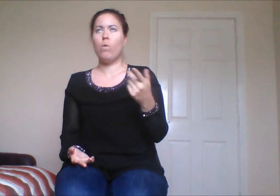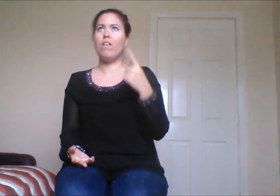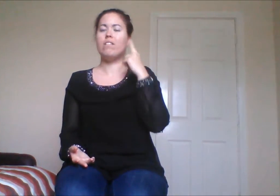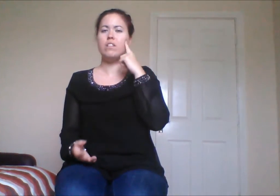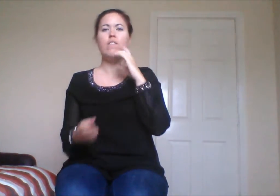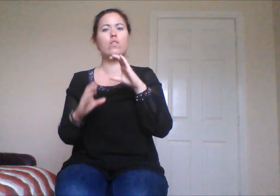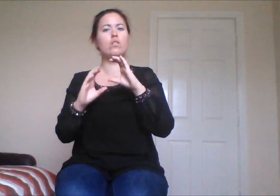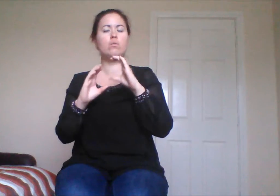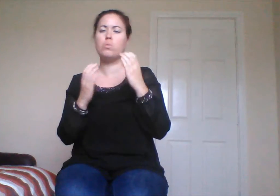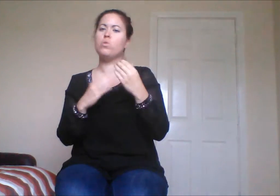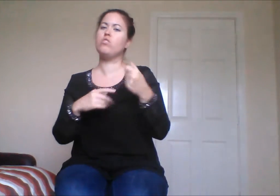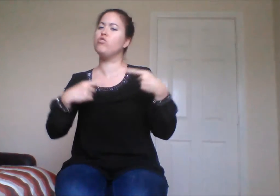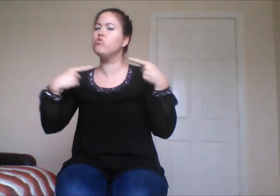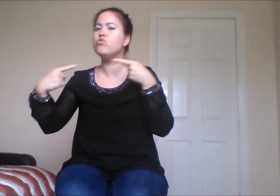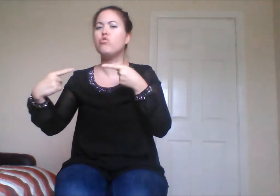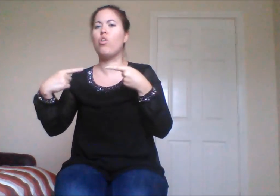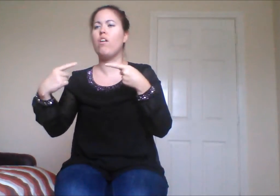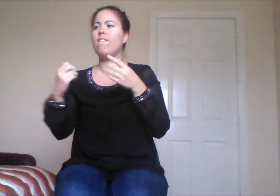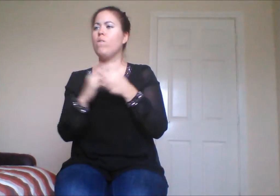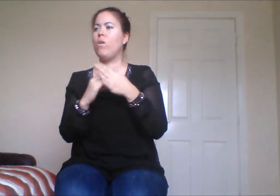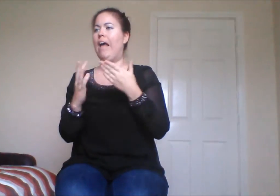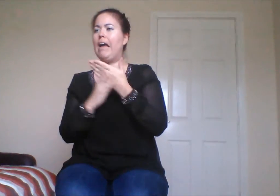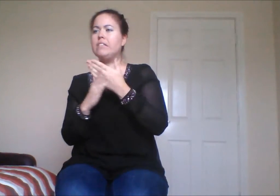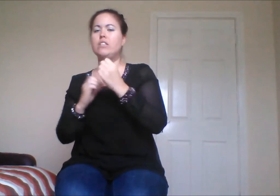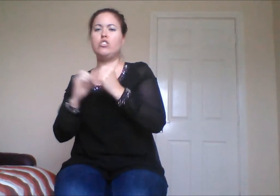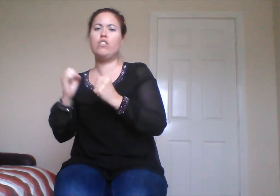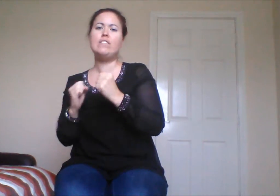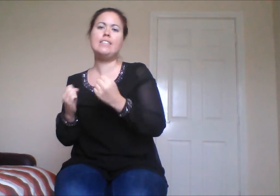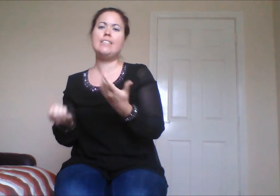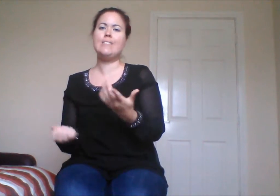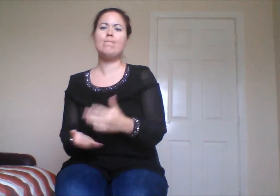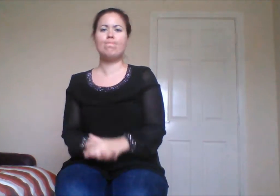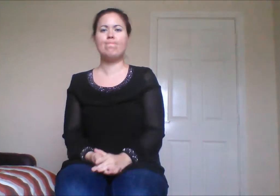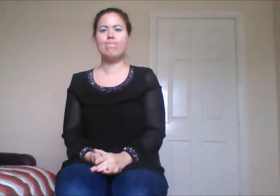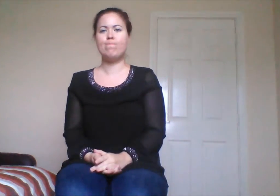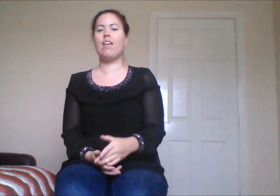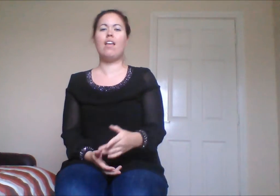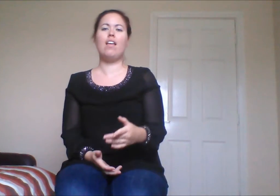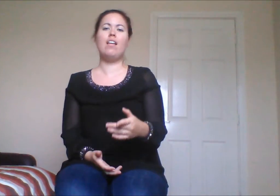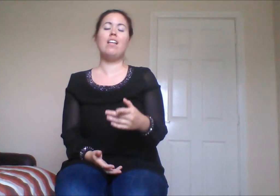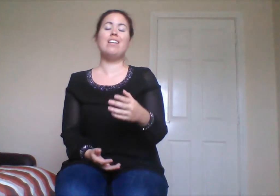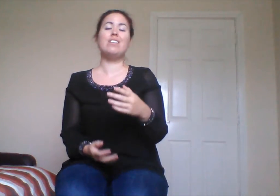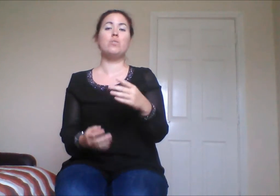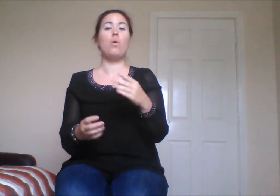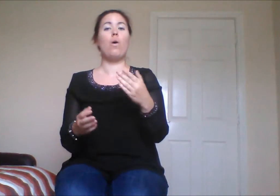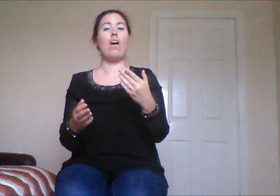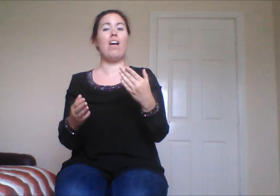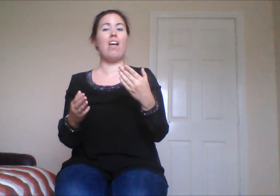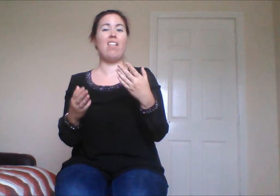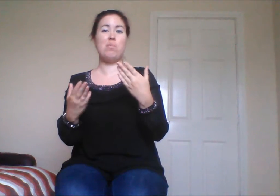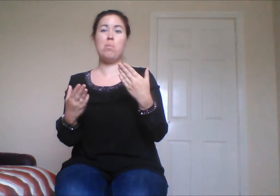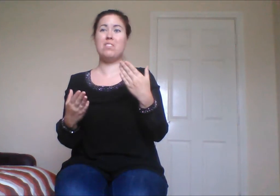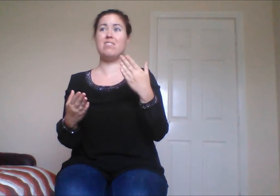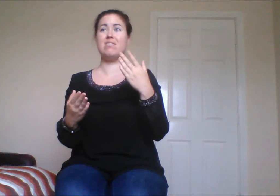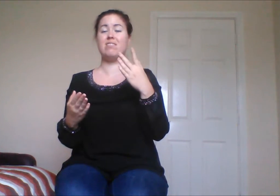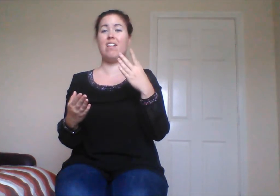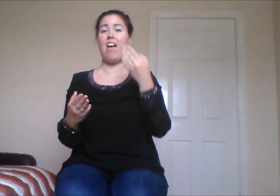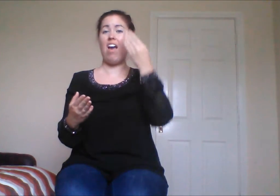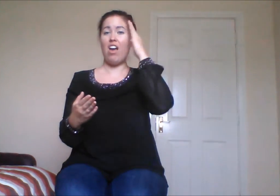to get access to different services and to be a proper citizen here in